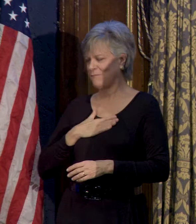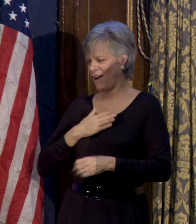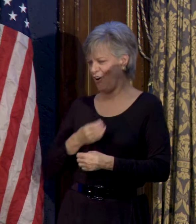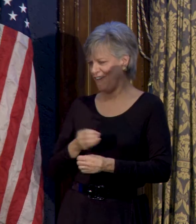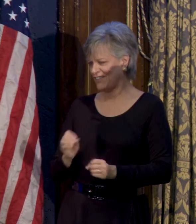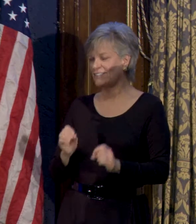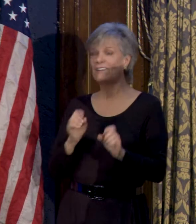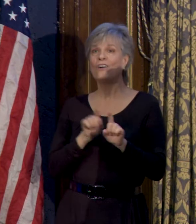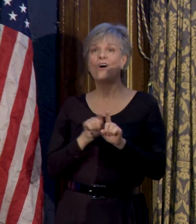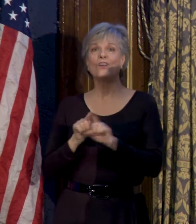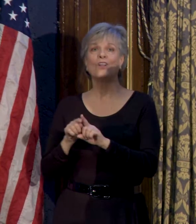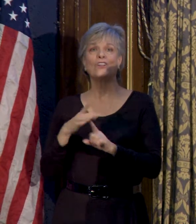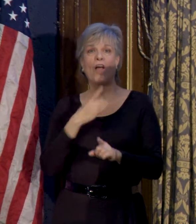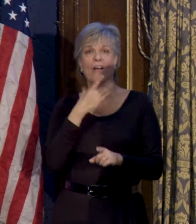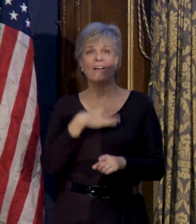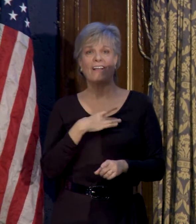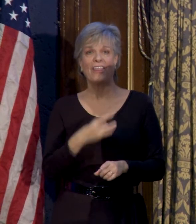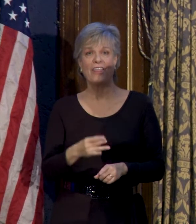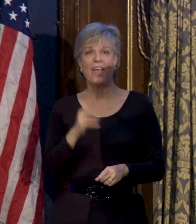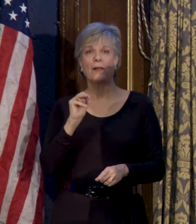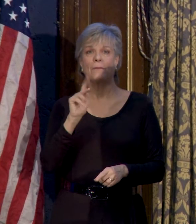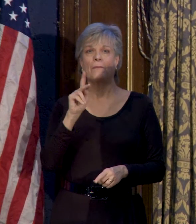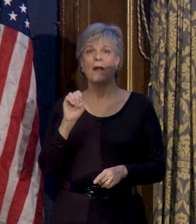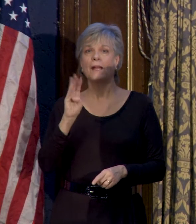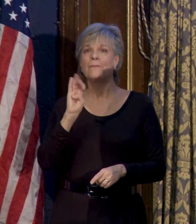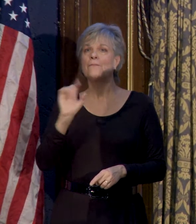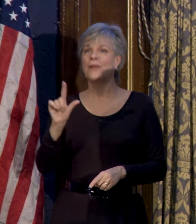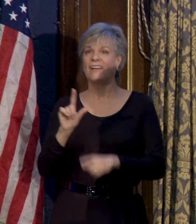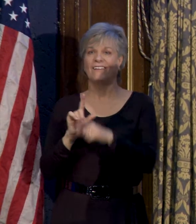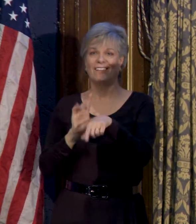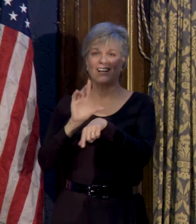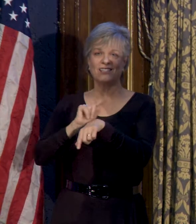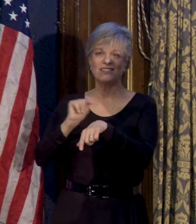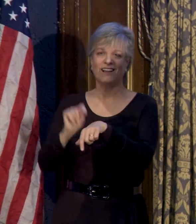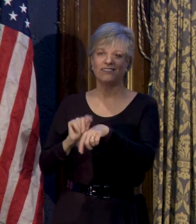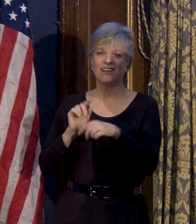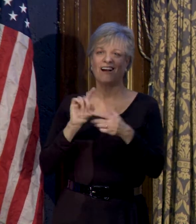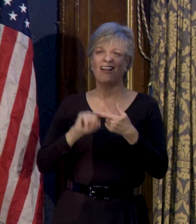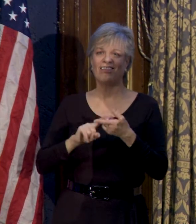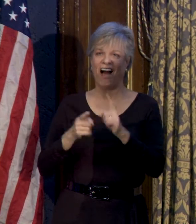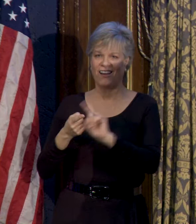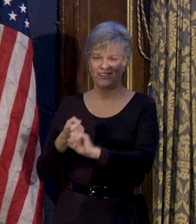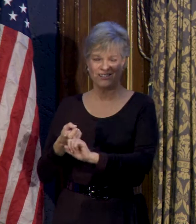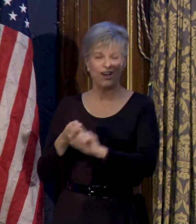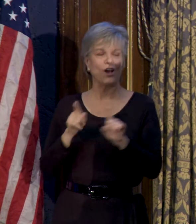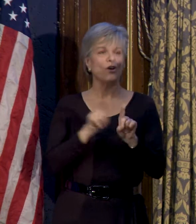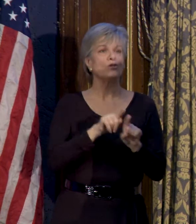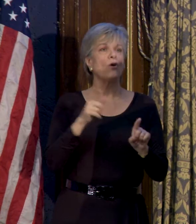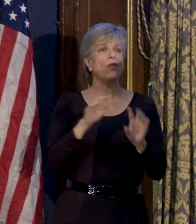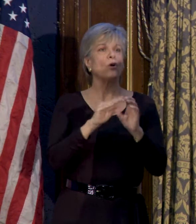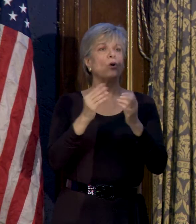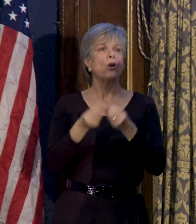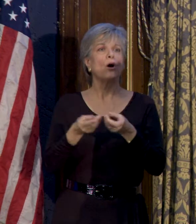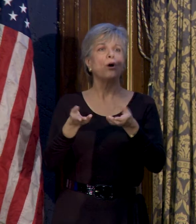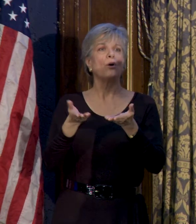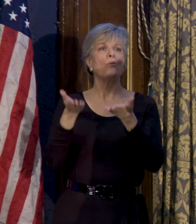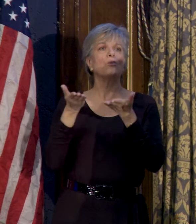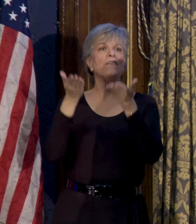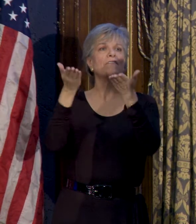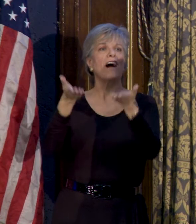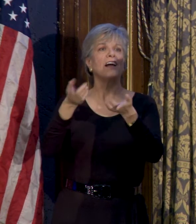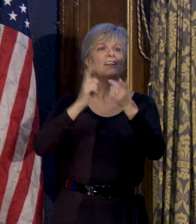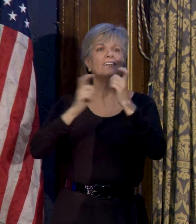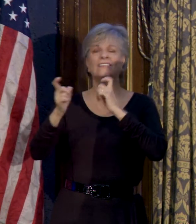I'd also like to thank Frank Beale of the Civic Consulting Alliance and the organizations that provided important feedback, such as Access